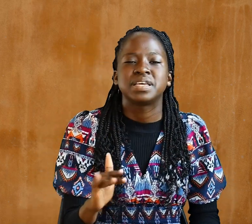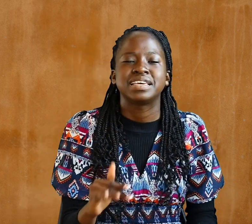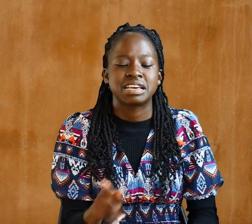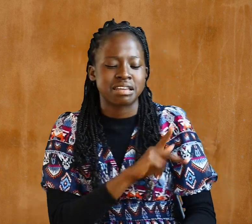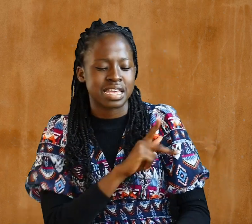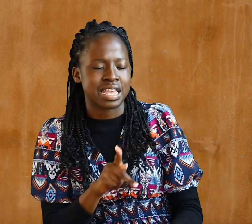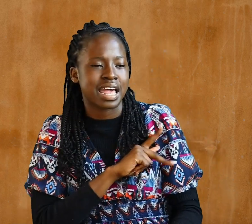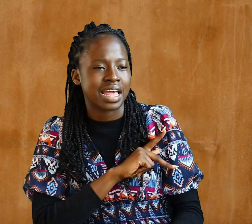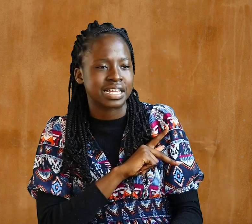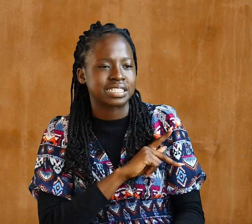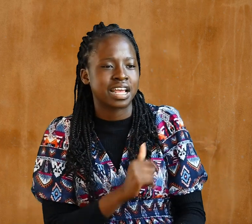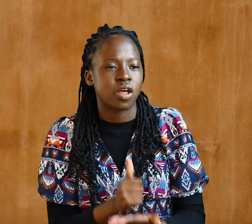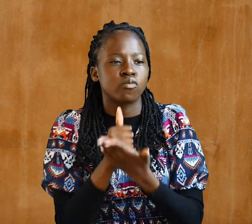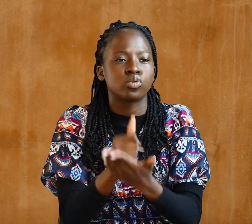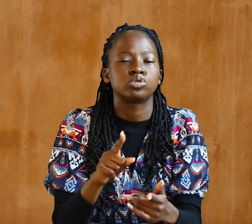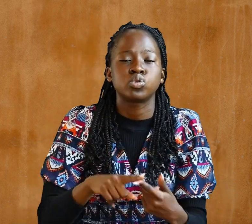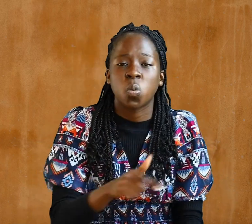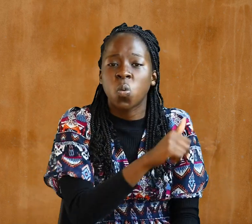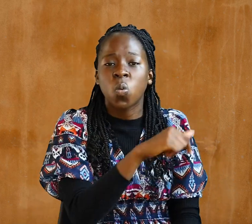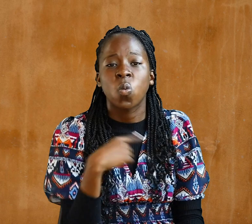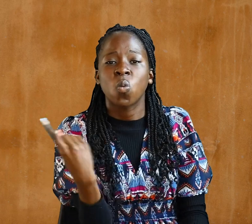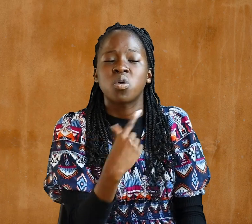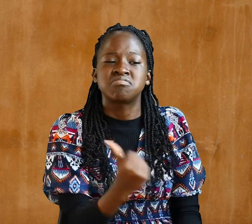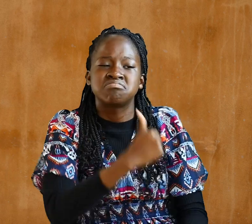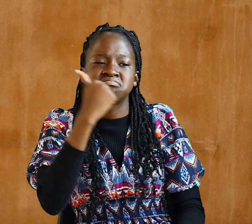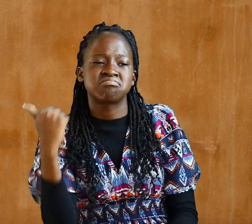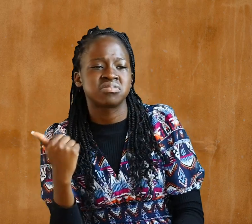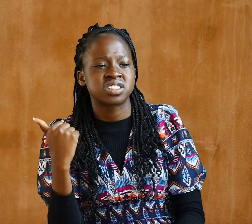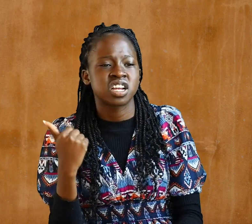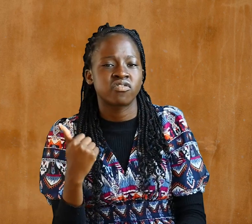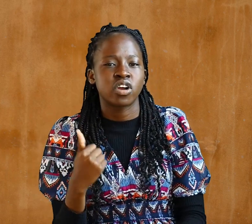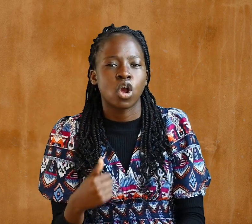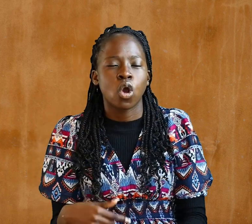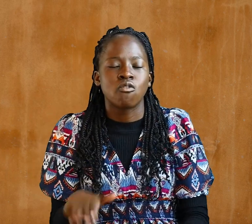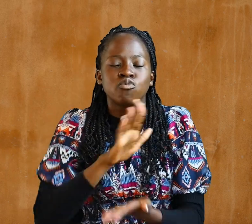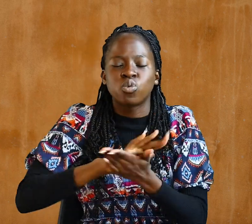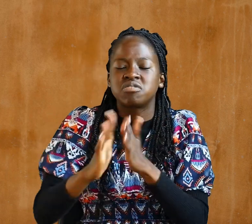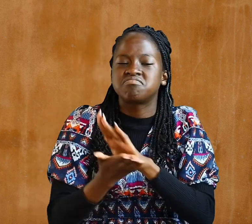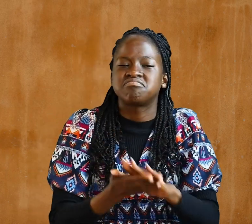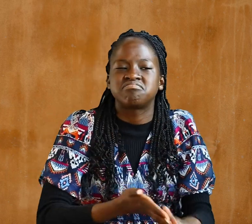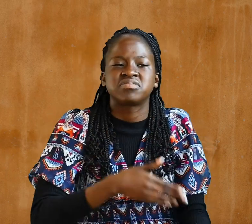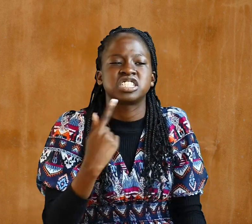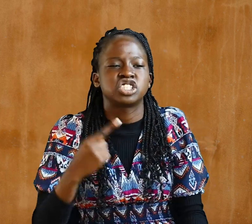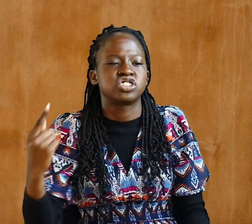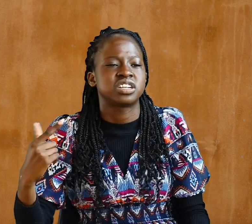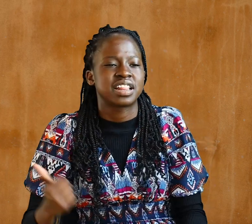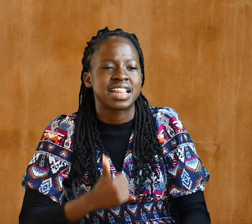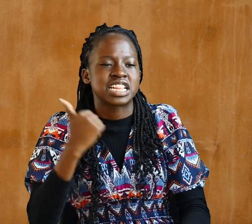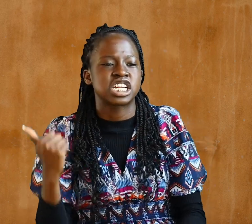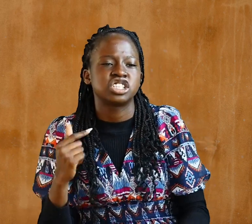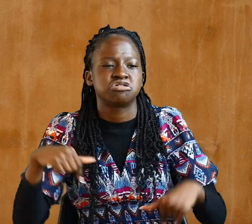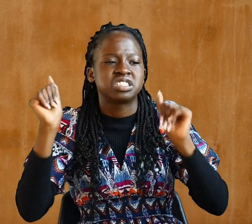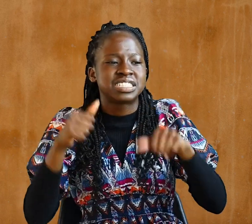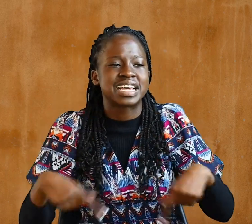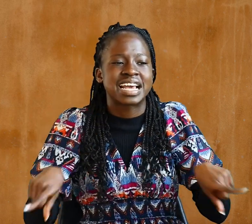compassionate To one another Forgiving each other Just as in Christ